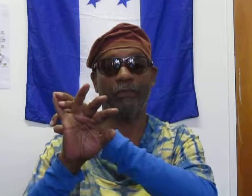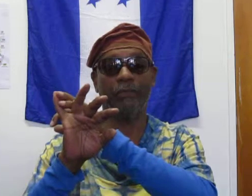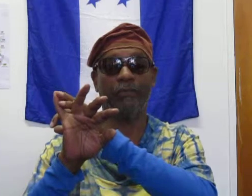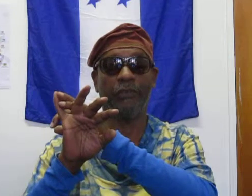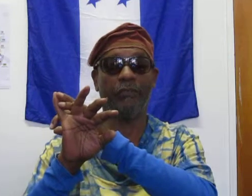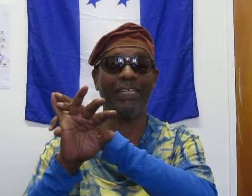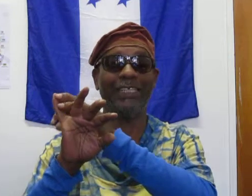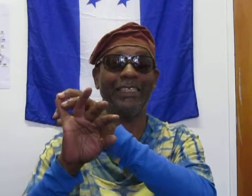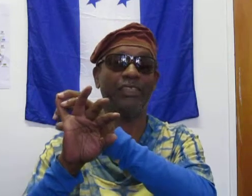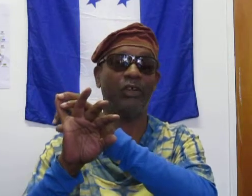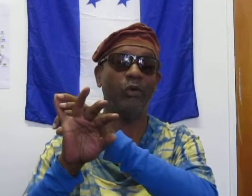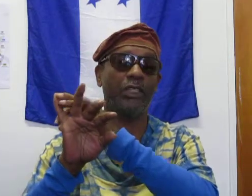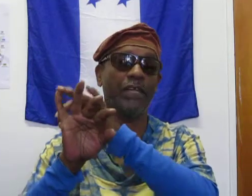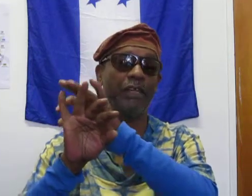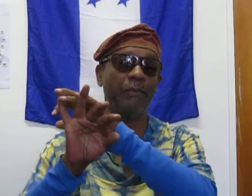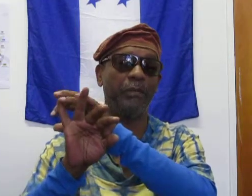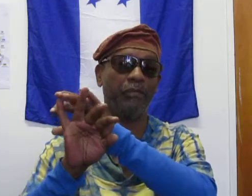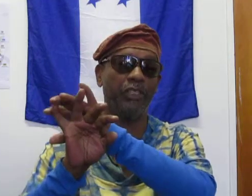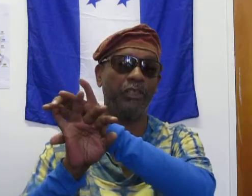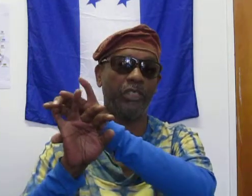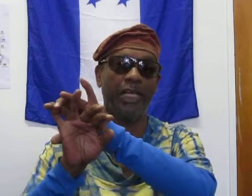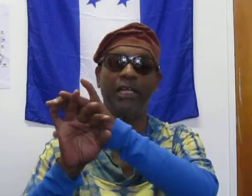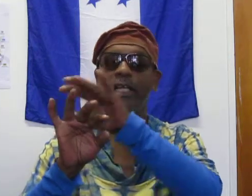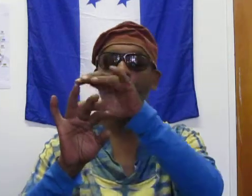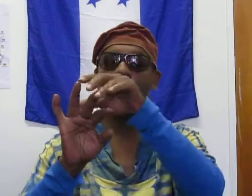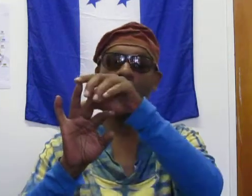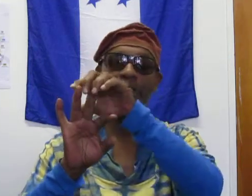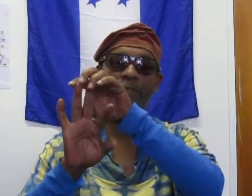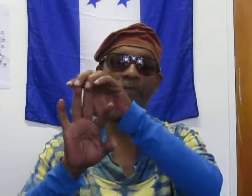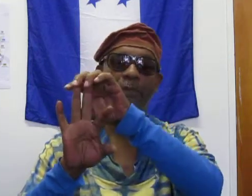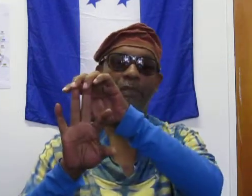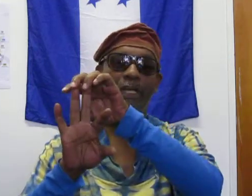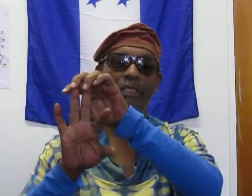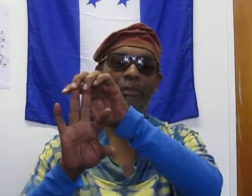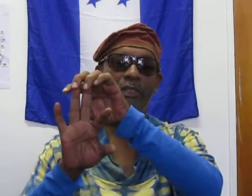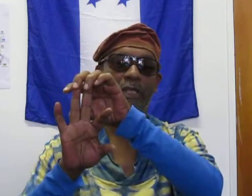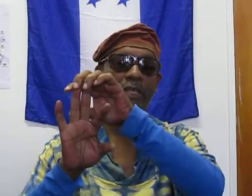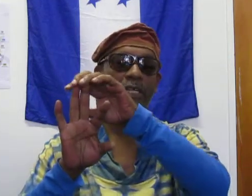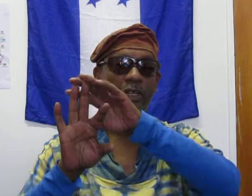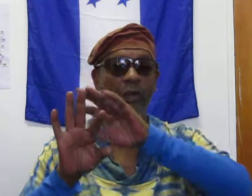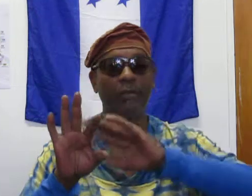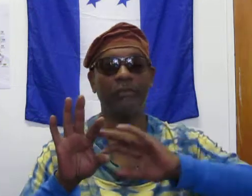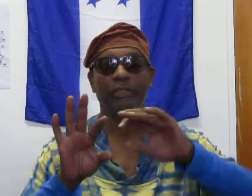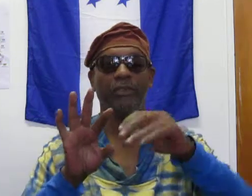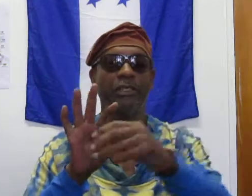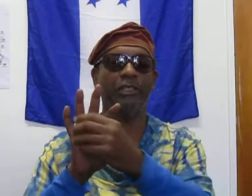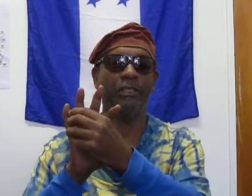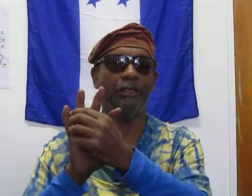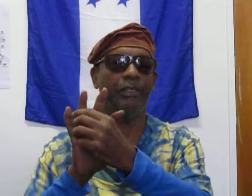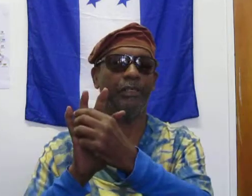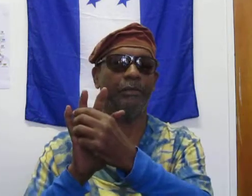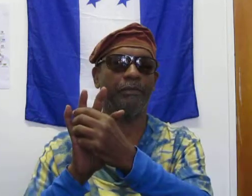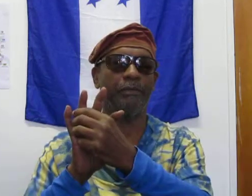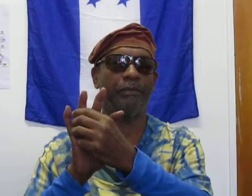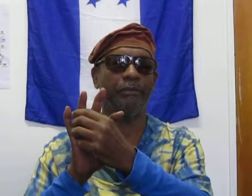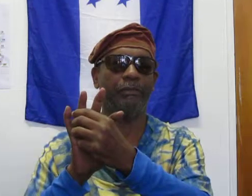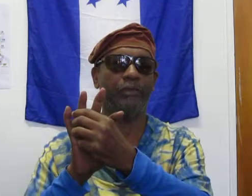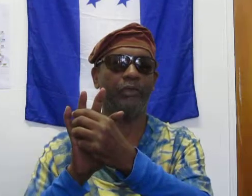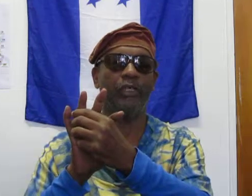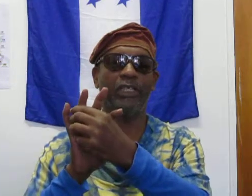if the case gets to the courts, and they have that people researching that. But, you know, these people have supposed to go out, you know, the, what do call the